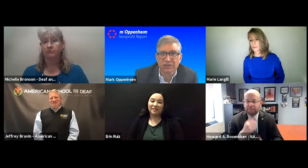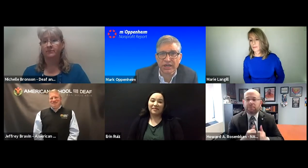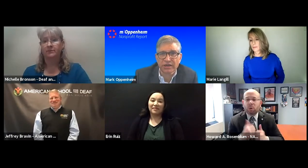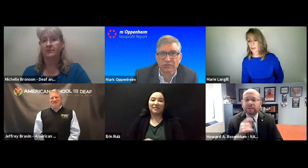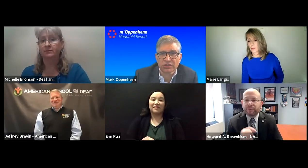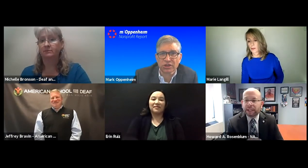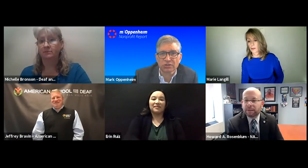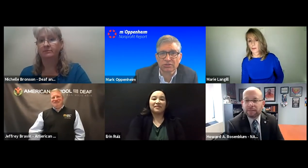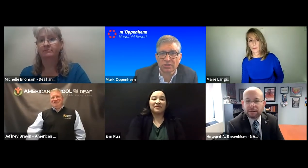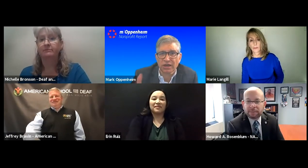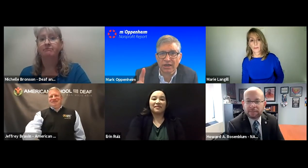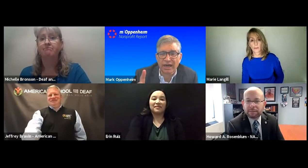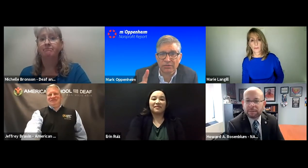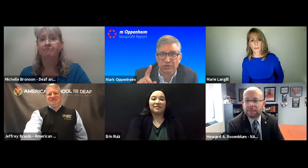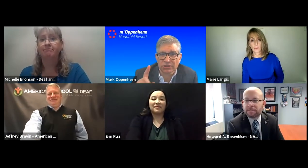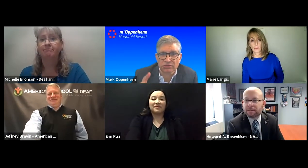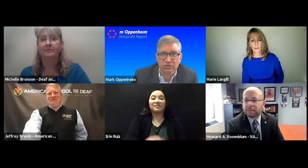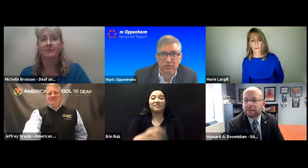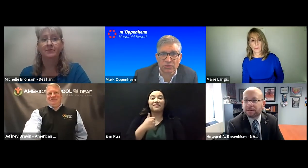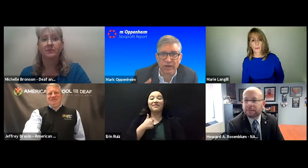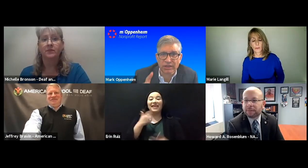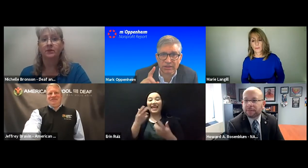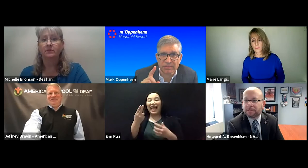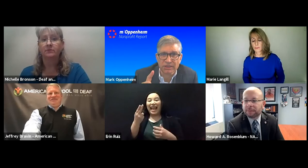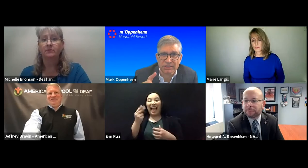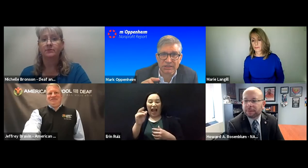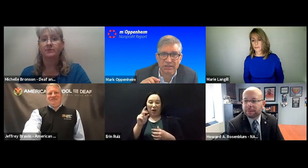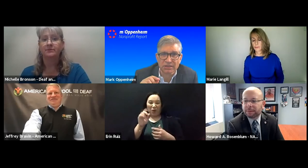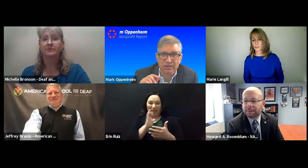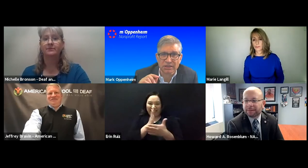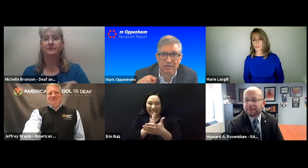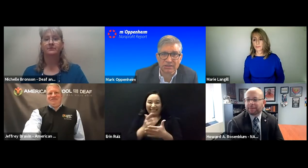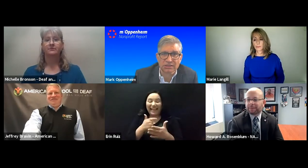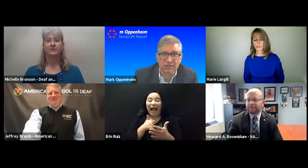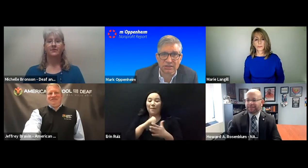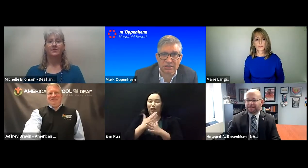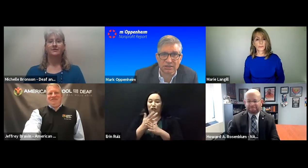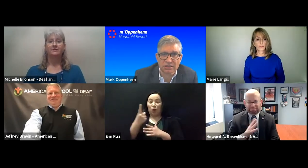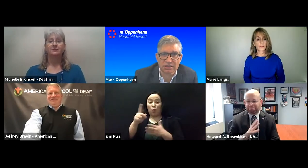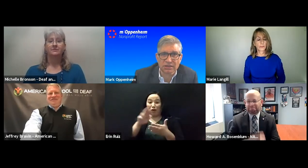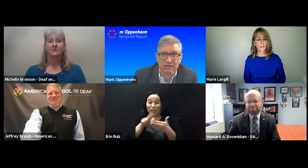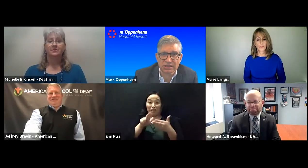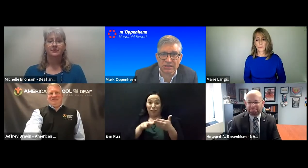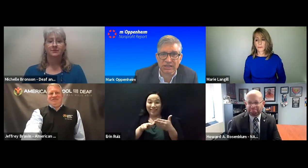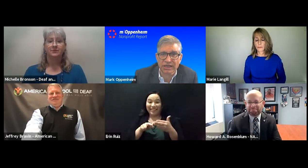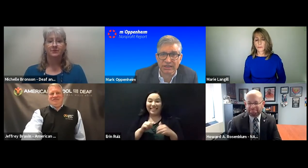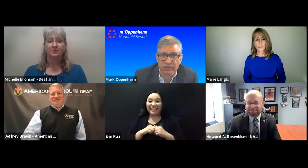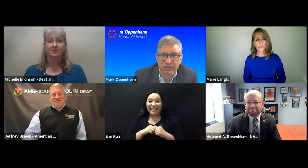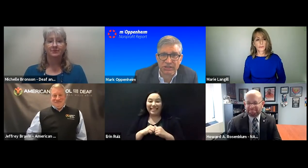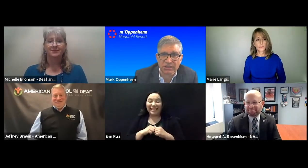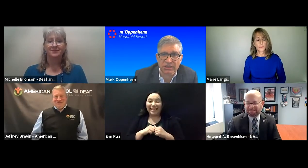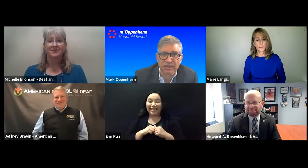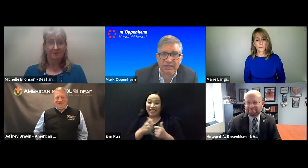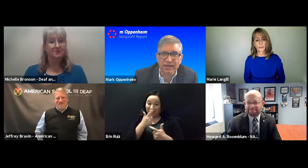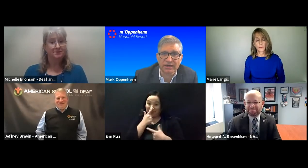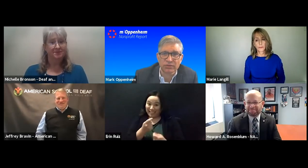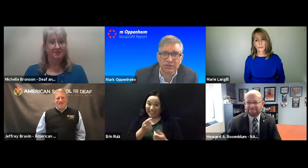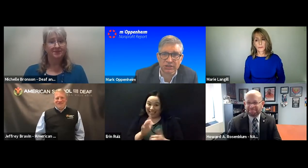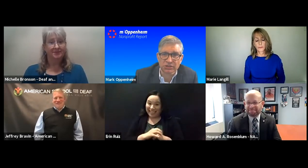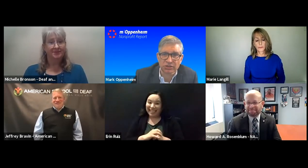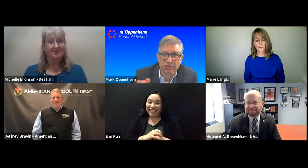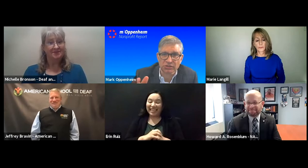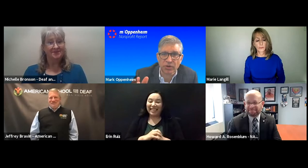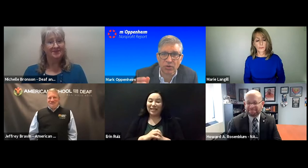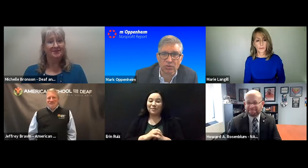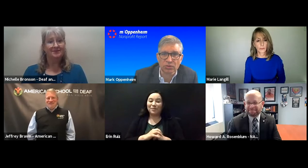I'm going to share a result, Howard, just real quickly because this is interesting in that